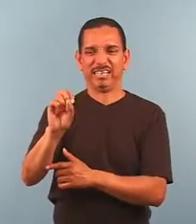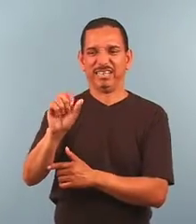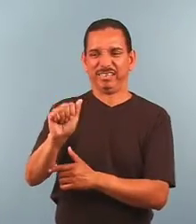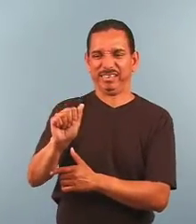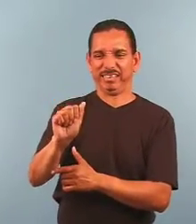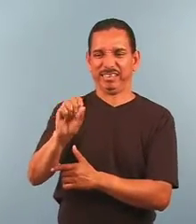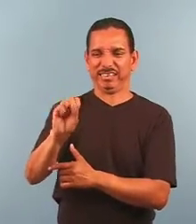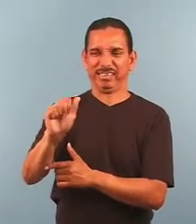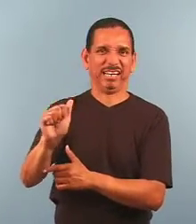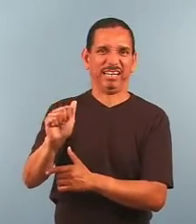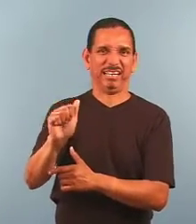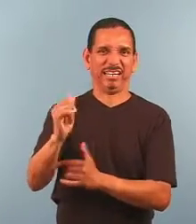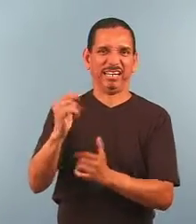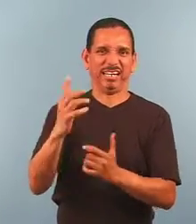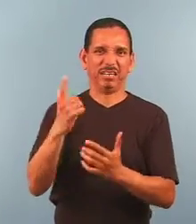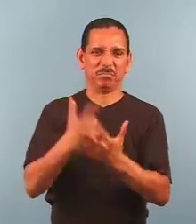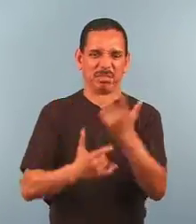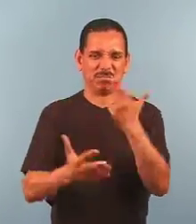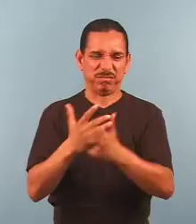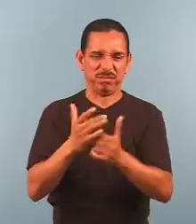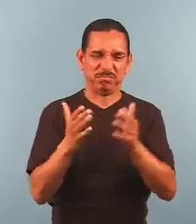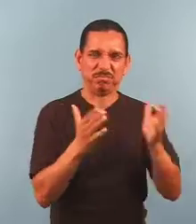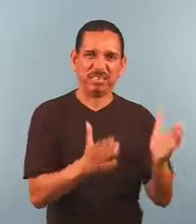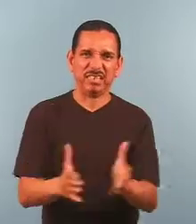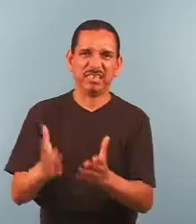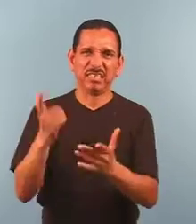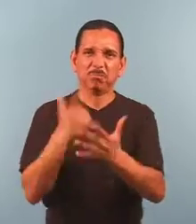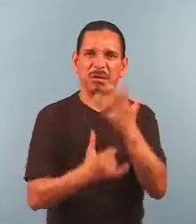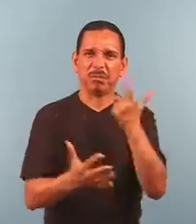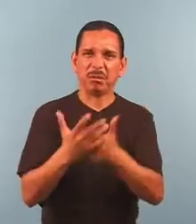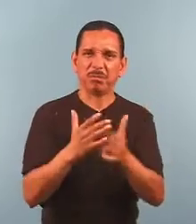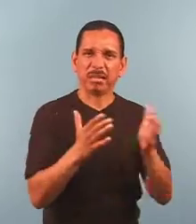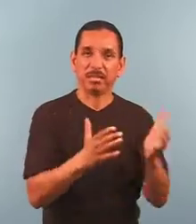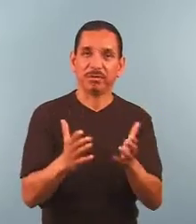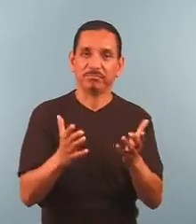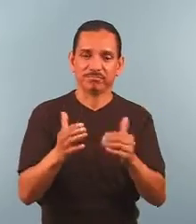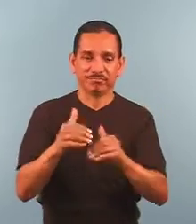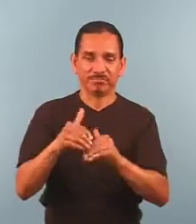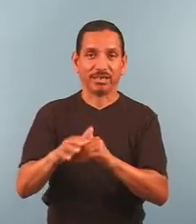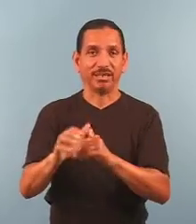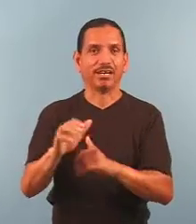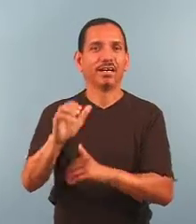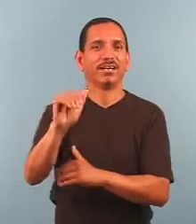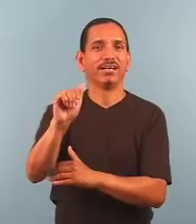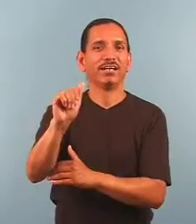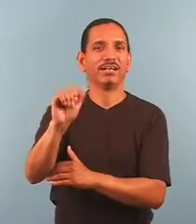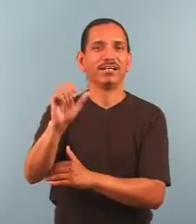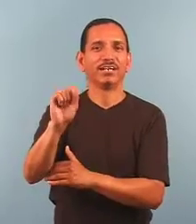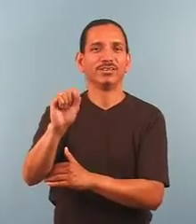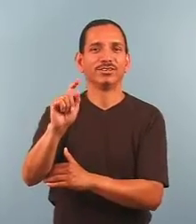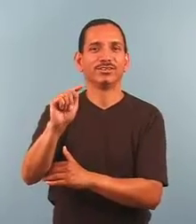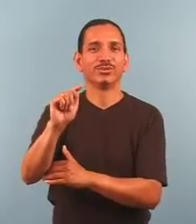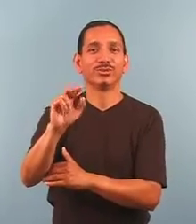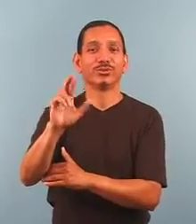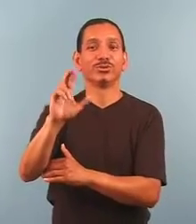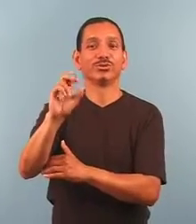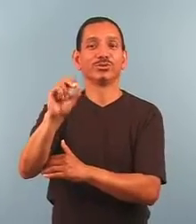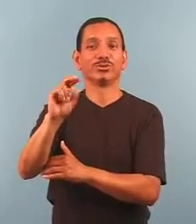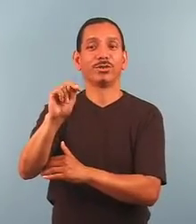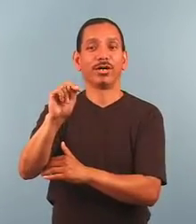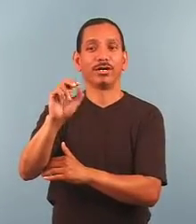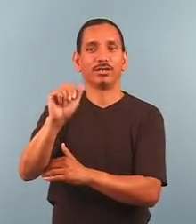NASA is working to send astronauts